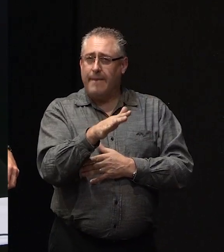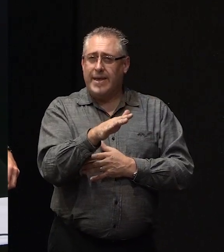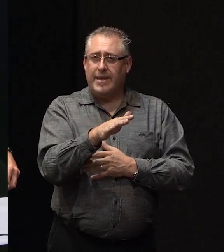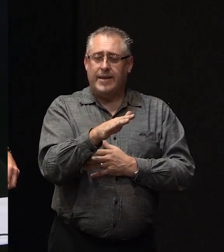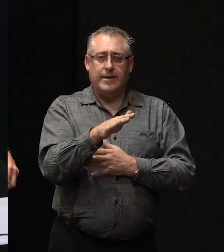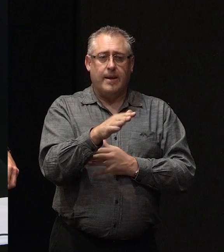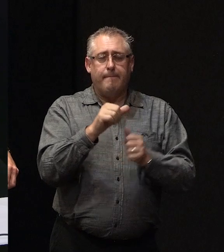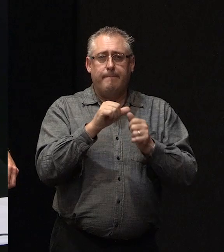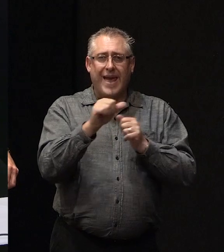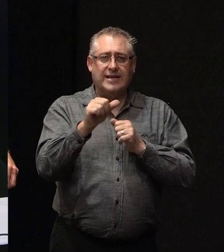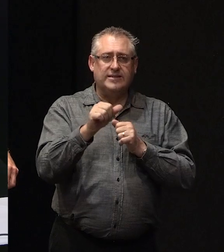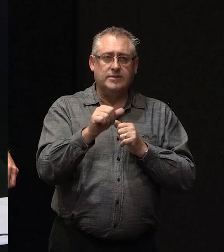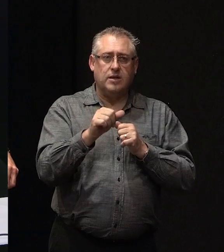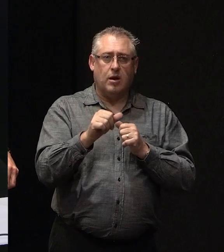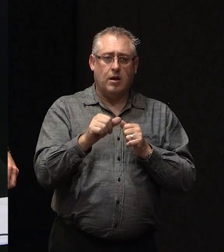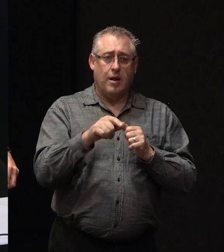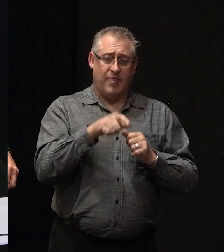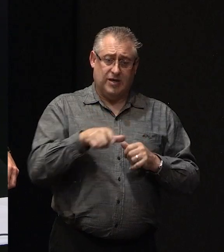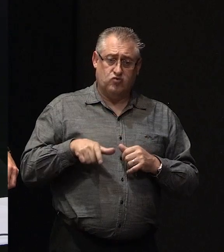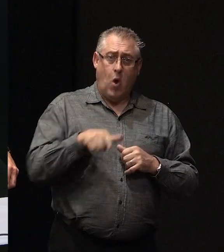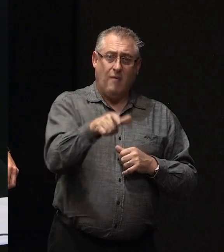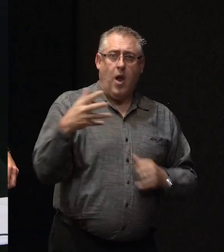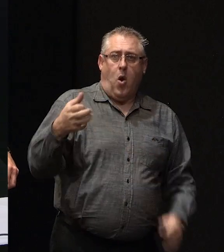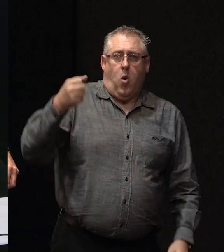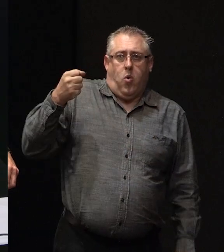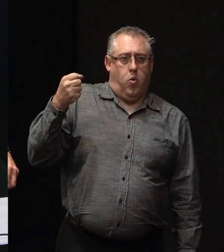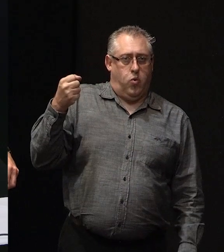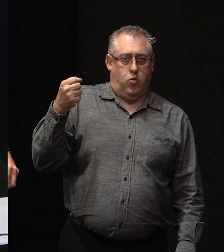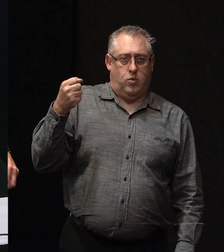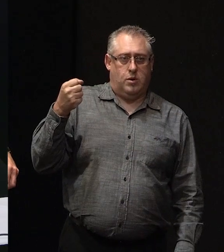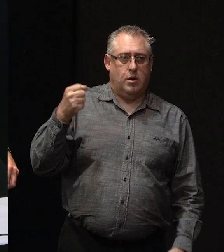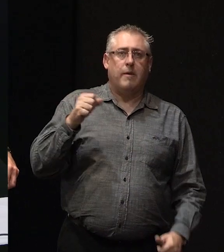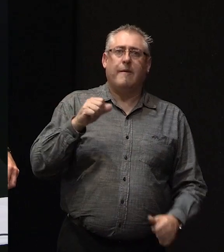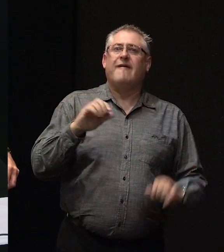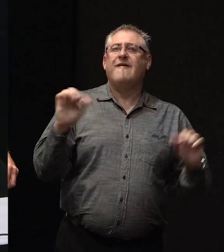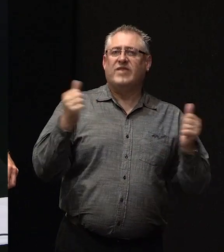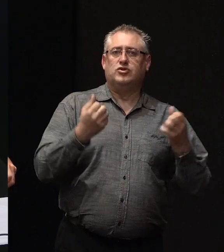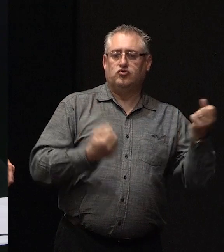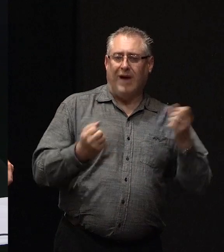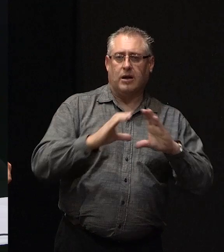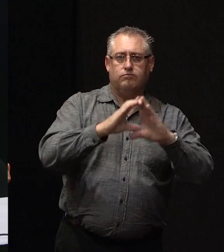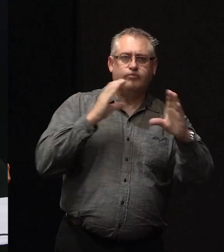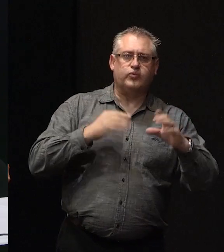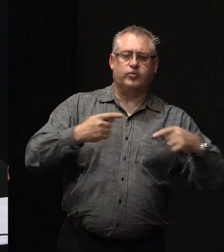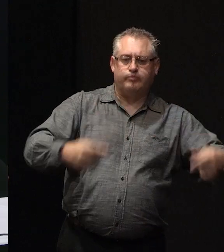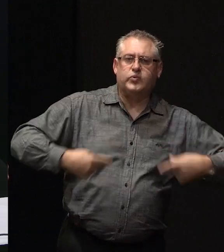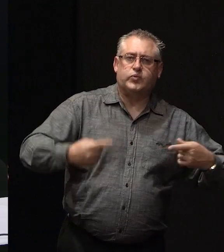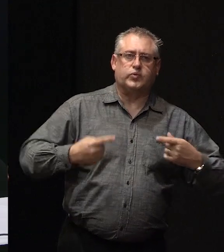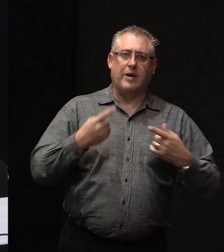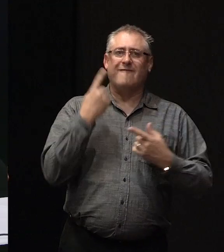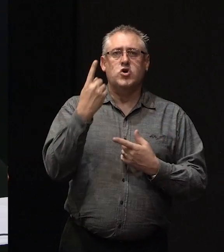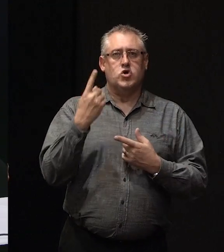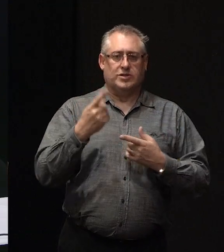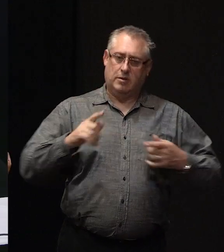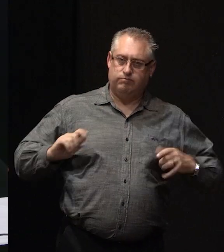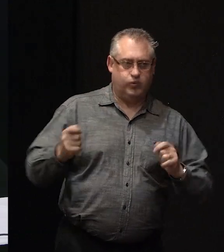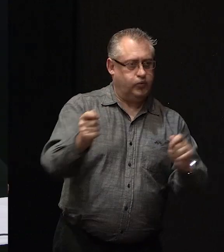best that that driveway repair be held off until all the trucks and contracting equipment has gone through and the work has